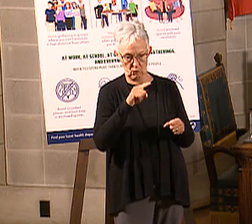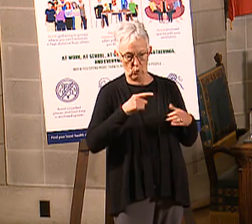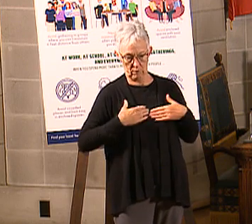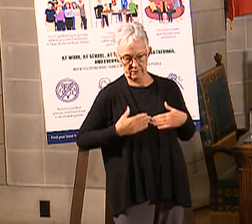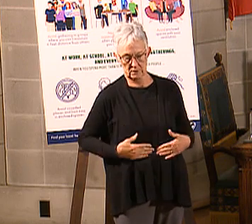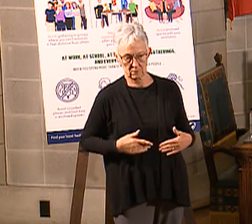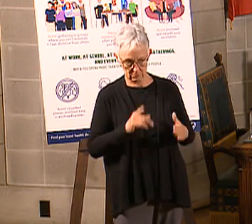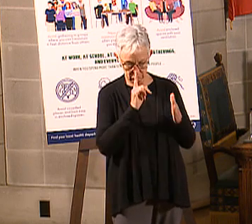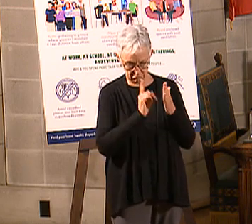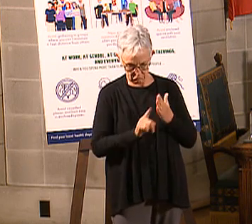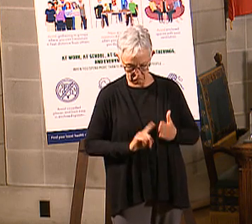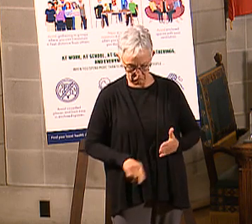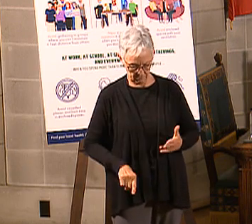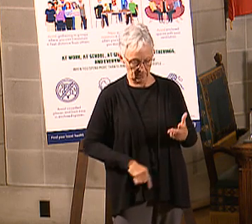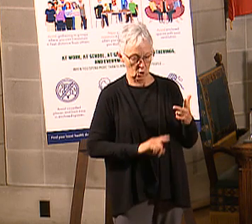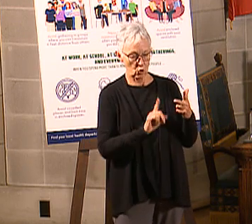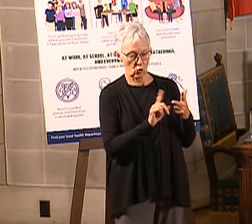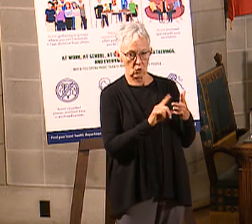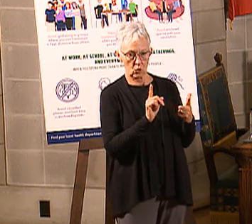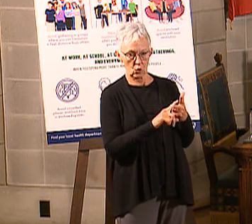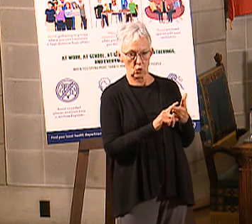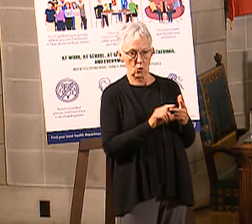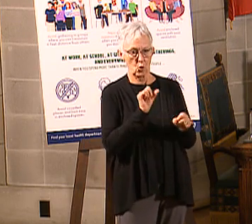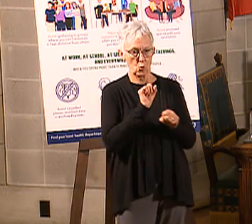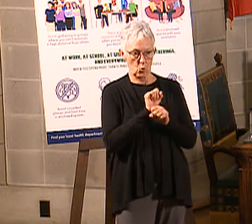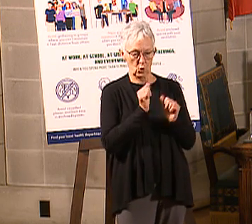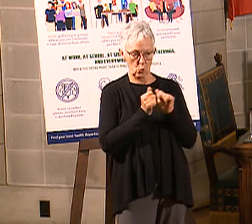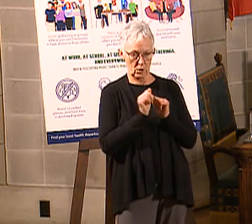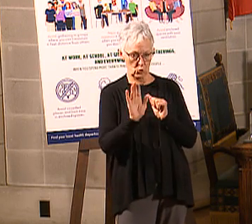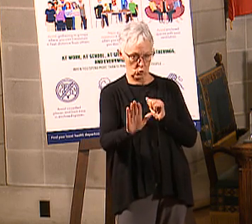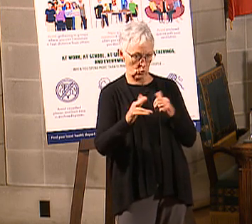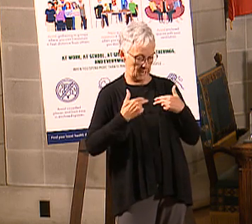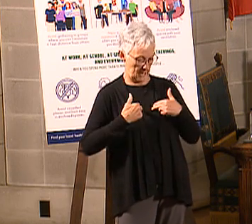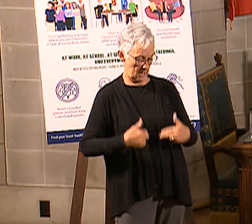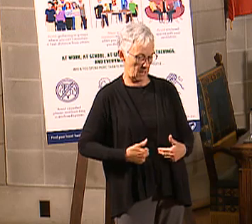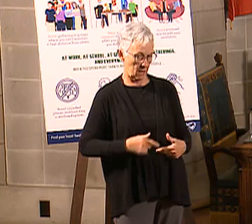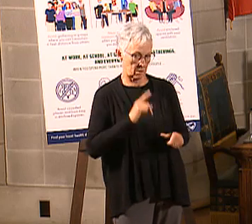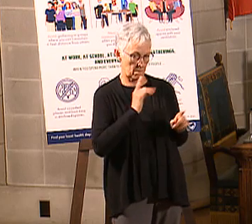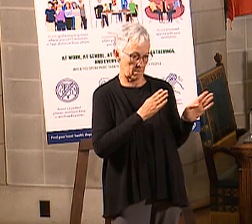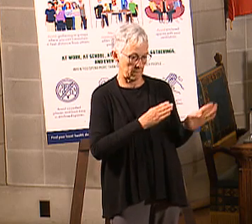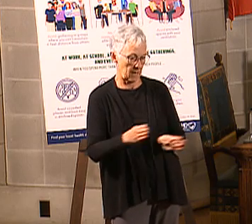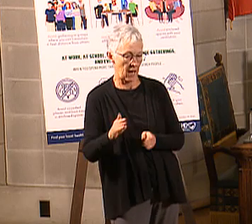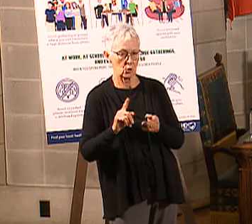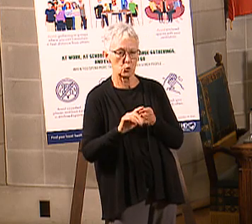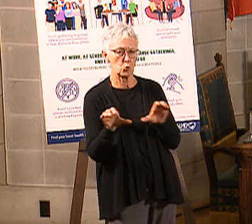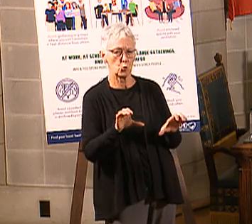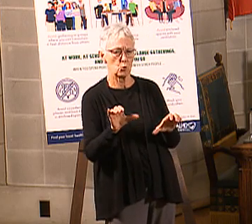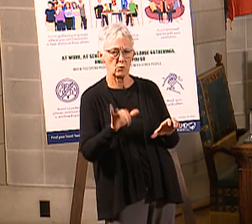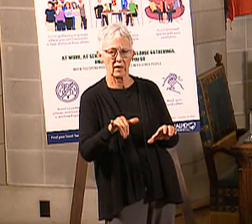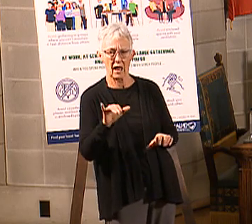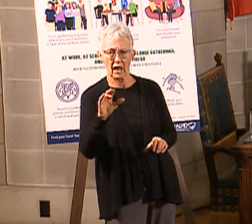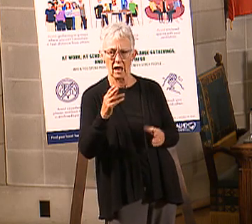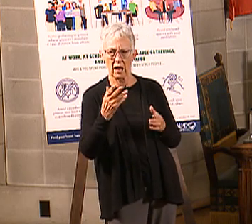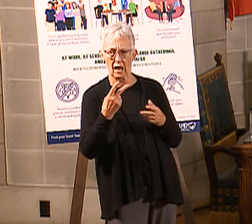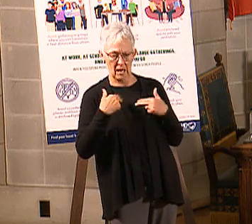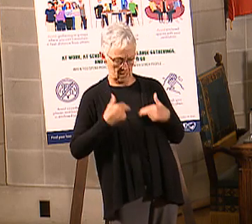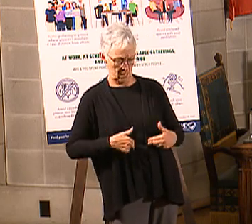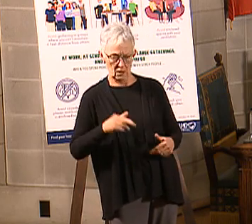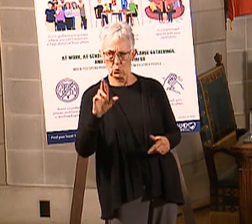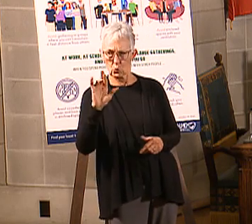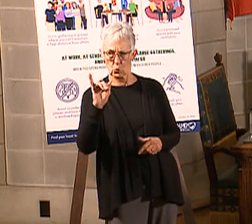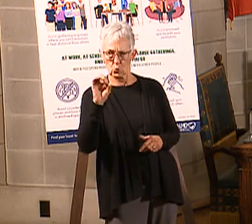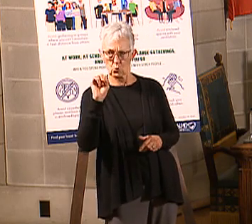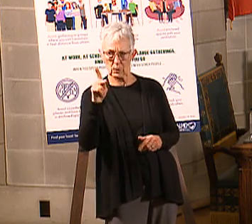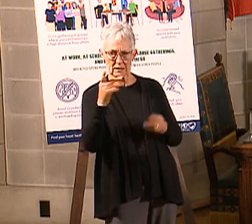And then the third requirement is working with your health plan to complete that health risk screening. And that health risk screening is so important because it